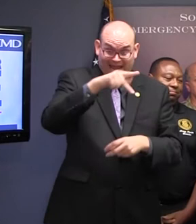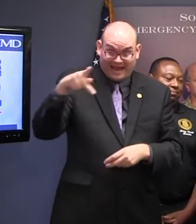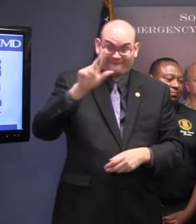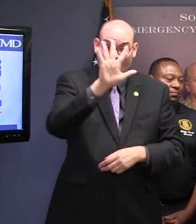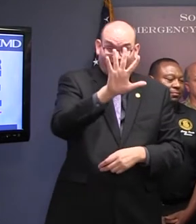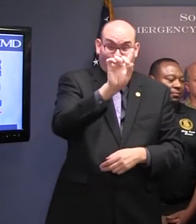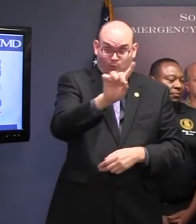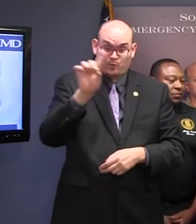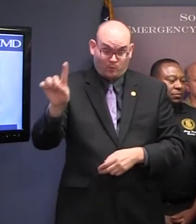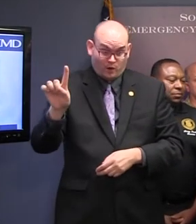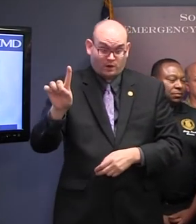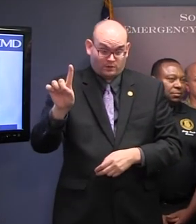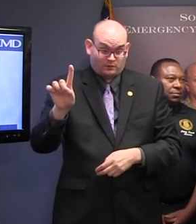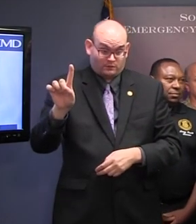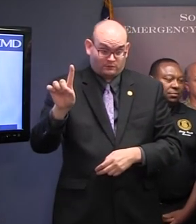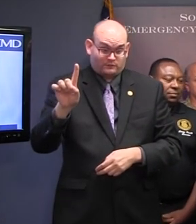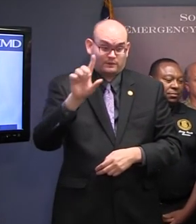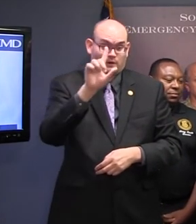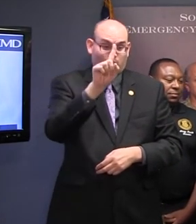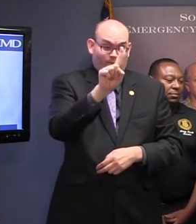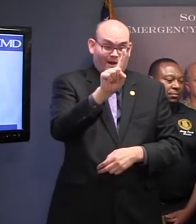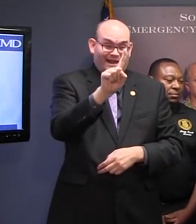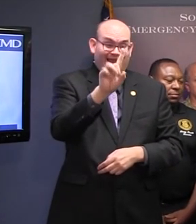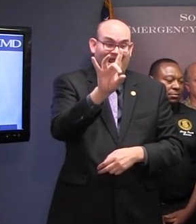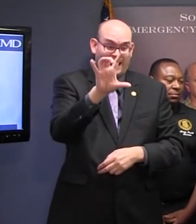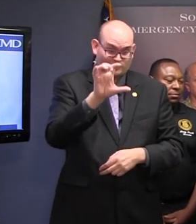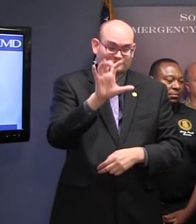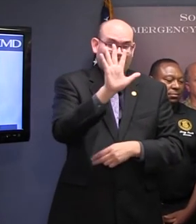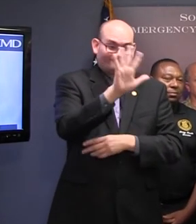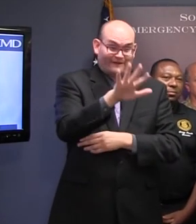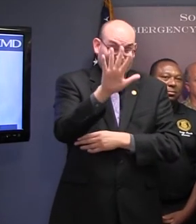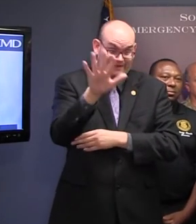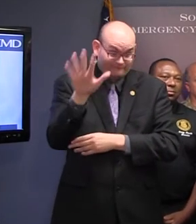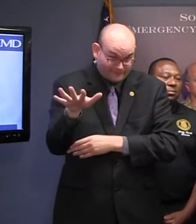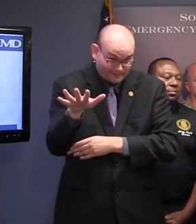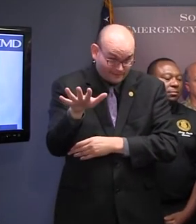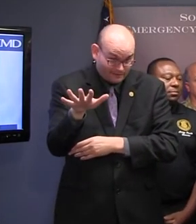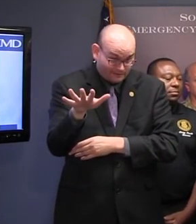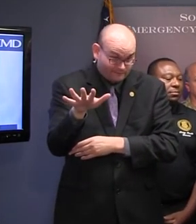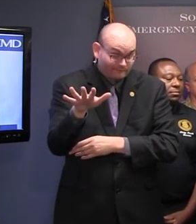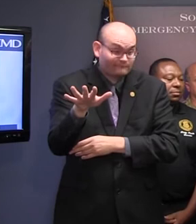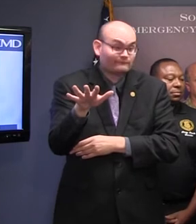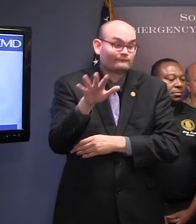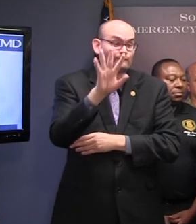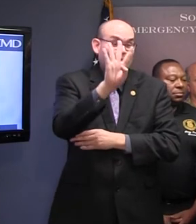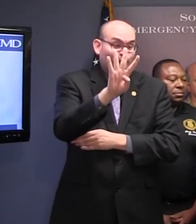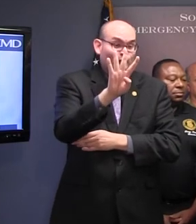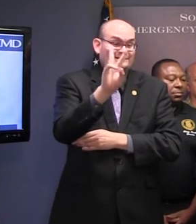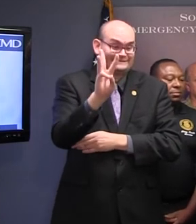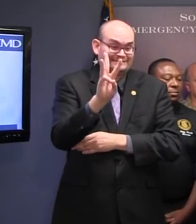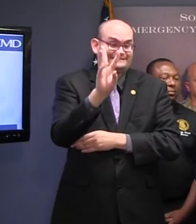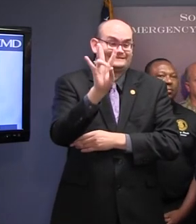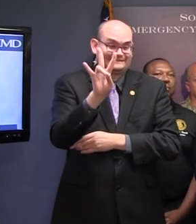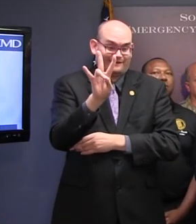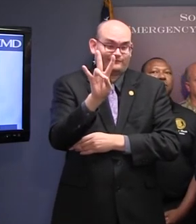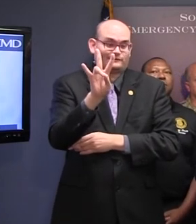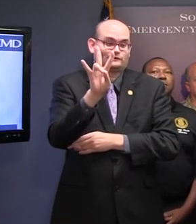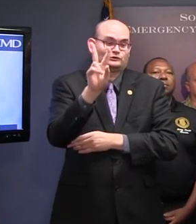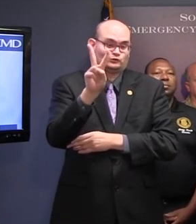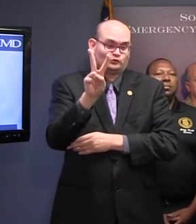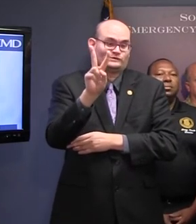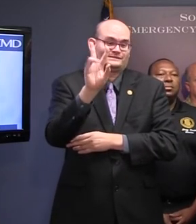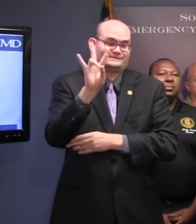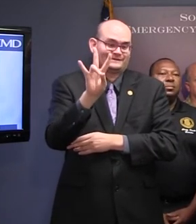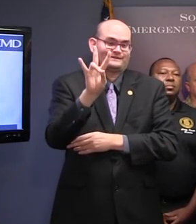is 1-855-GO-SCDOT, which is 1-855-467-2368,